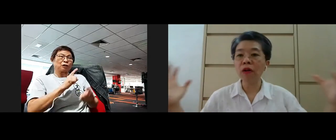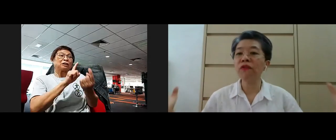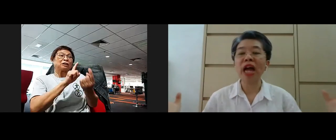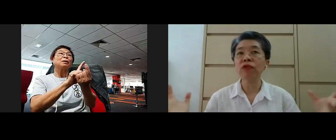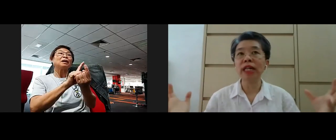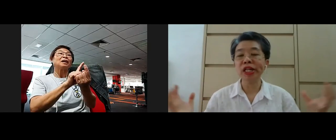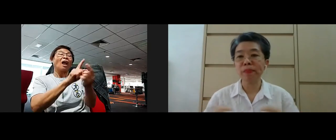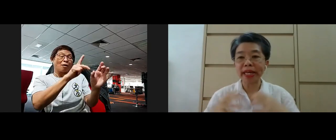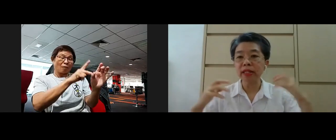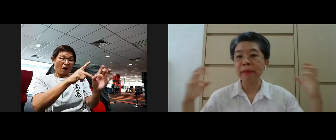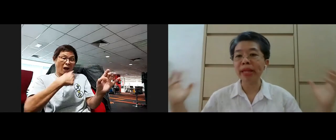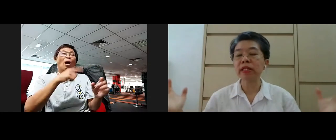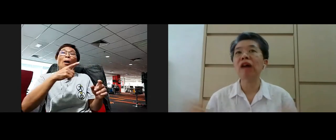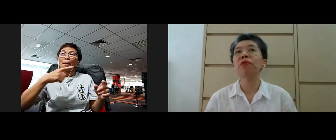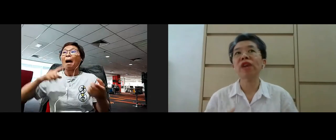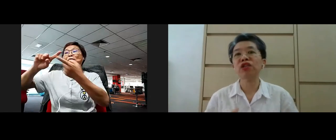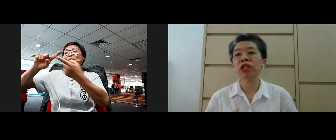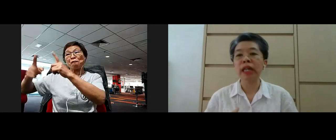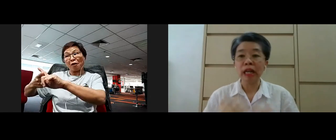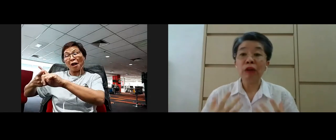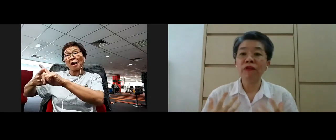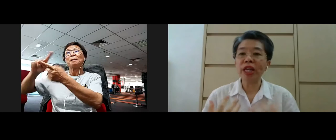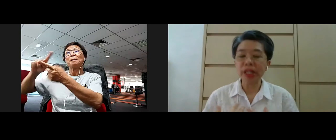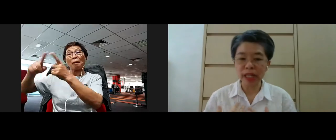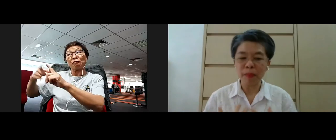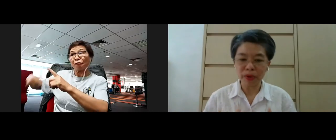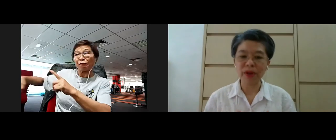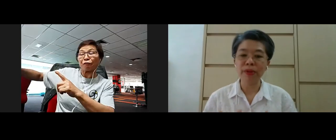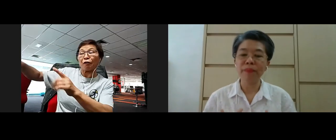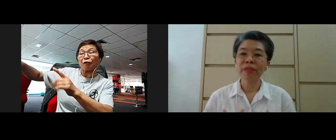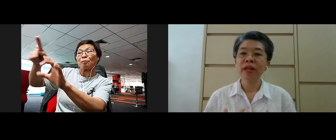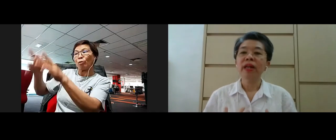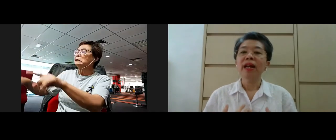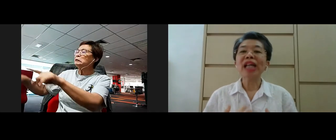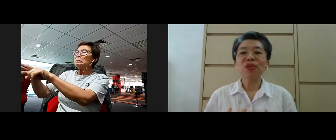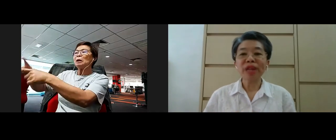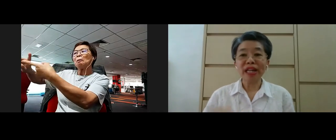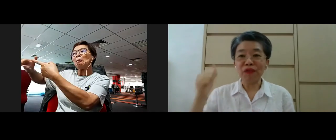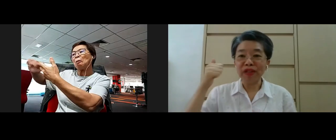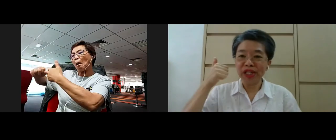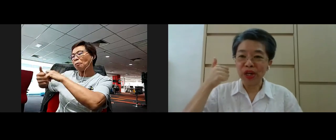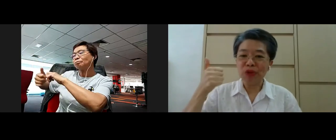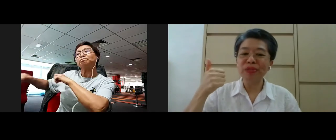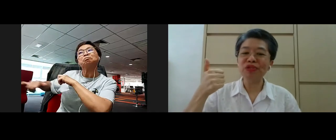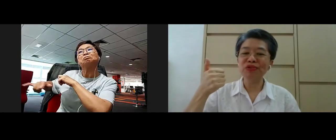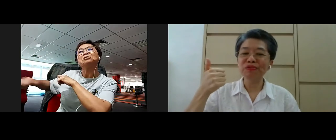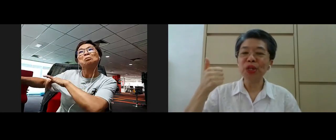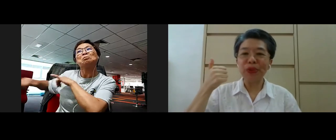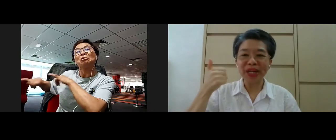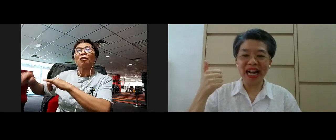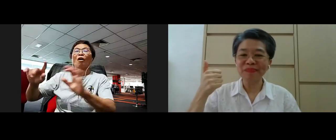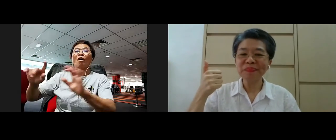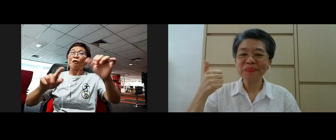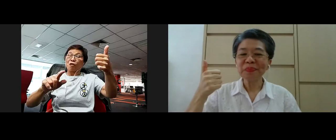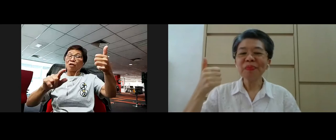my all fellow colleagues medical and mental health professional colleagues face the same problem let's look at the first noble truth